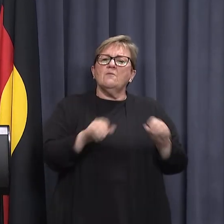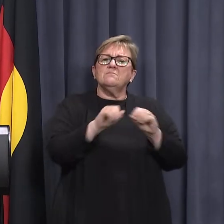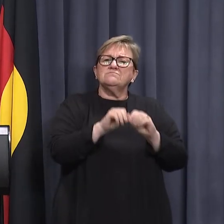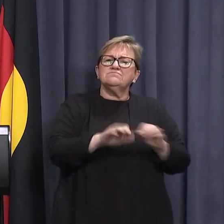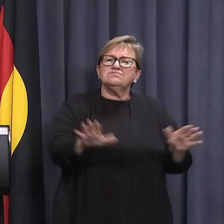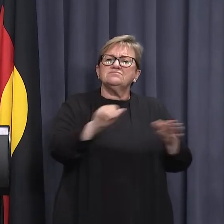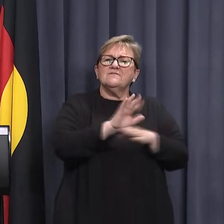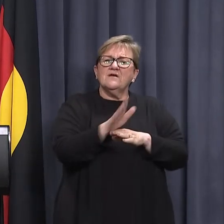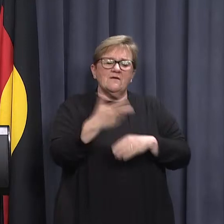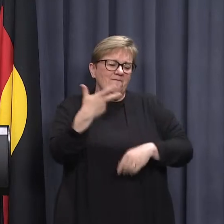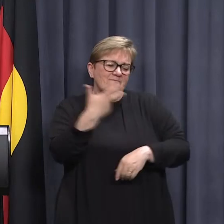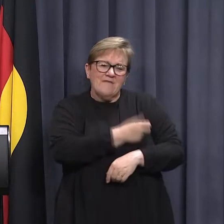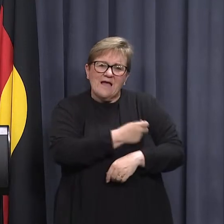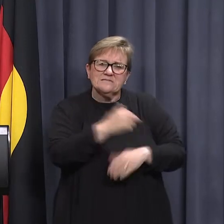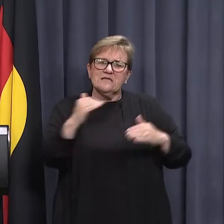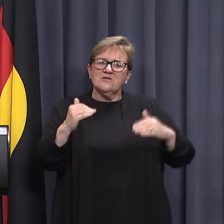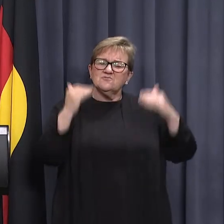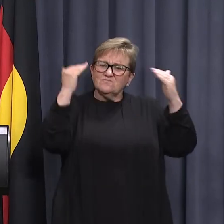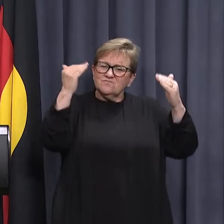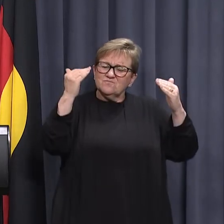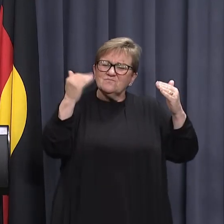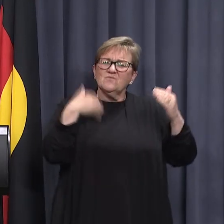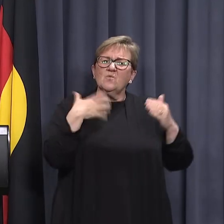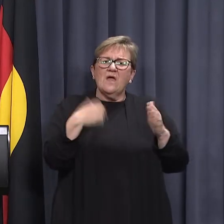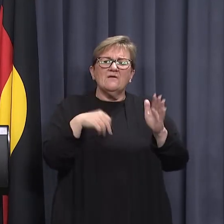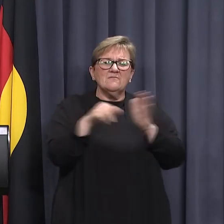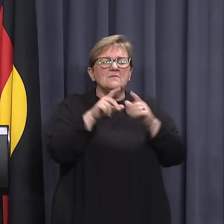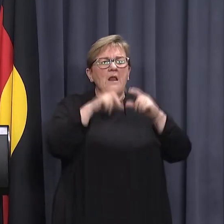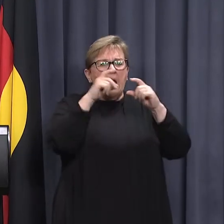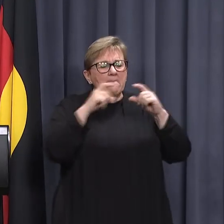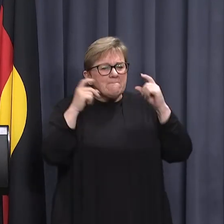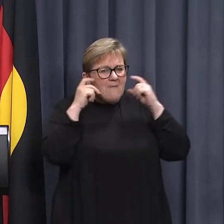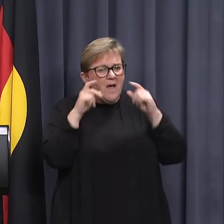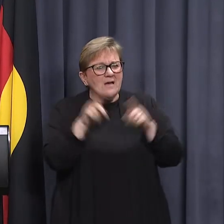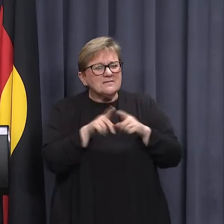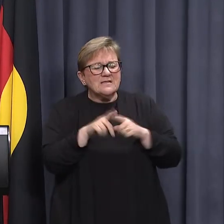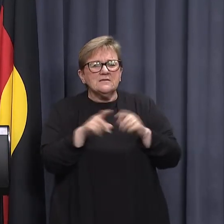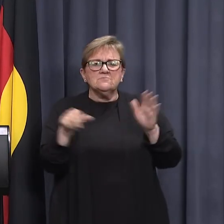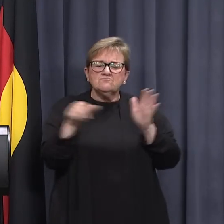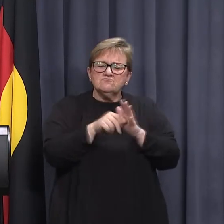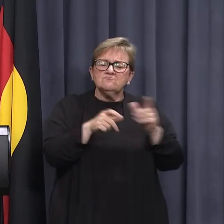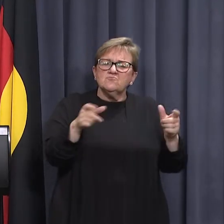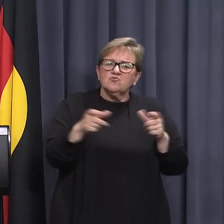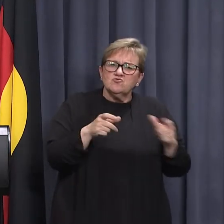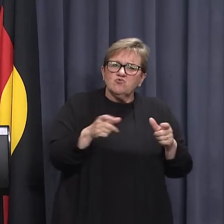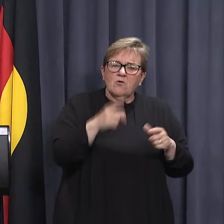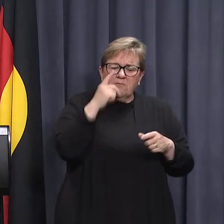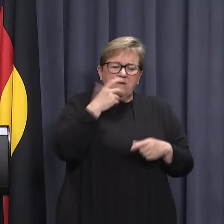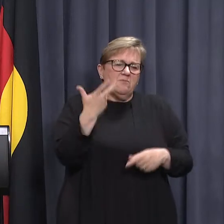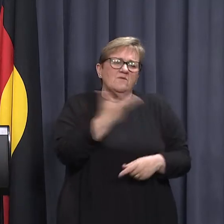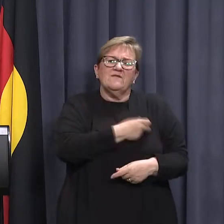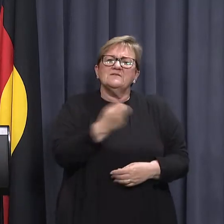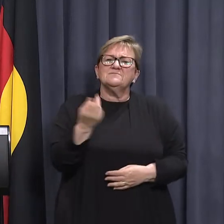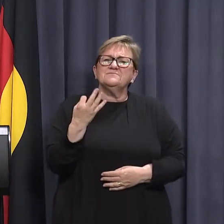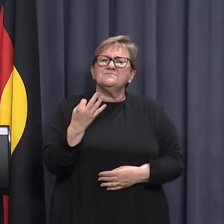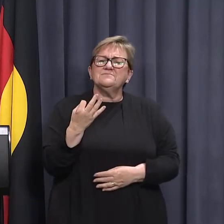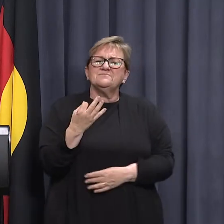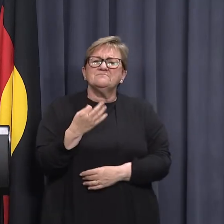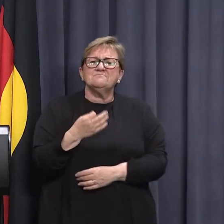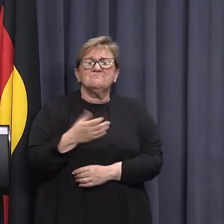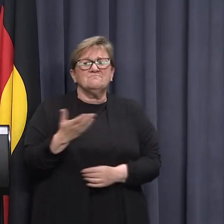whilst we get vaccination levels up, we're putting in place measures like mask wearing and strict controls on unvaccinated people. So